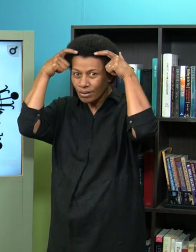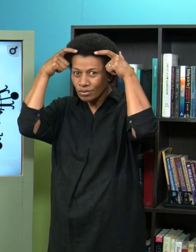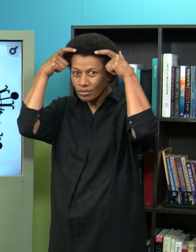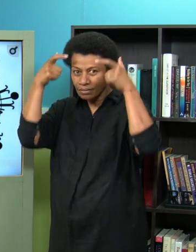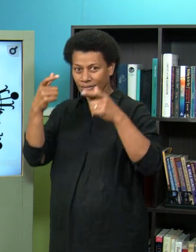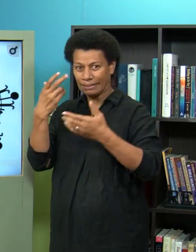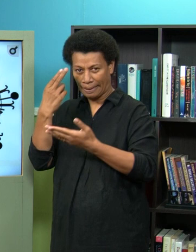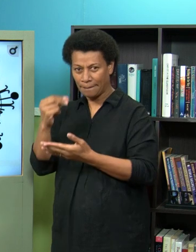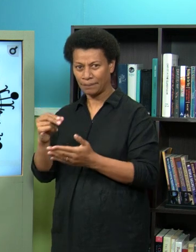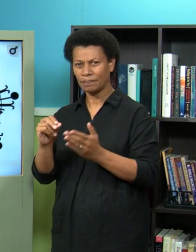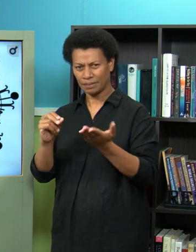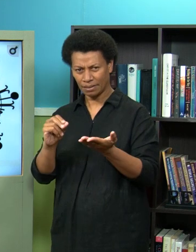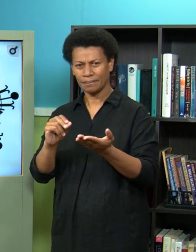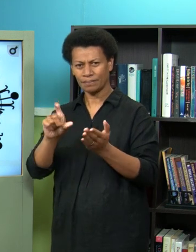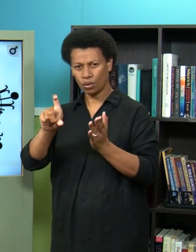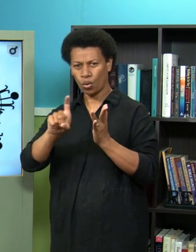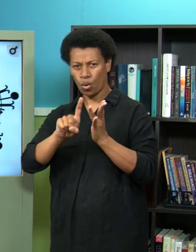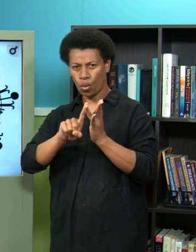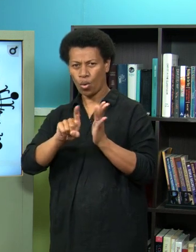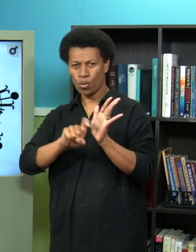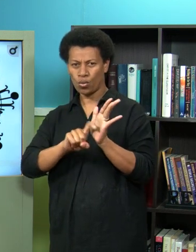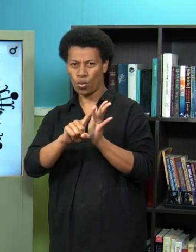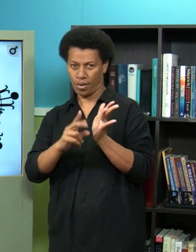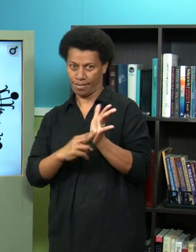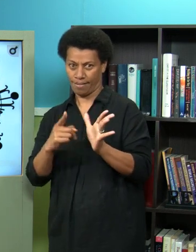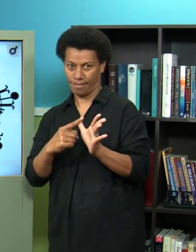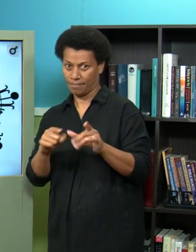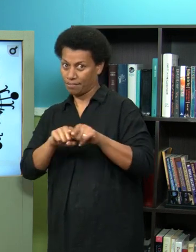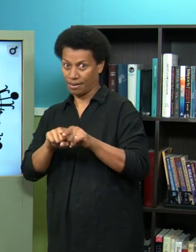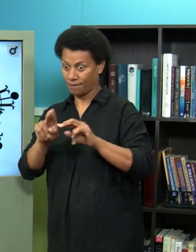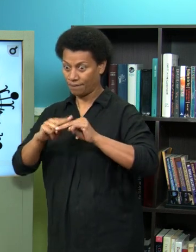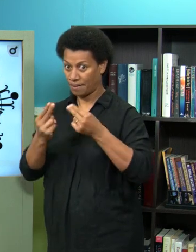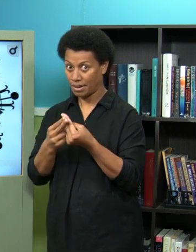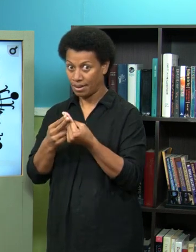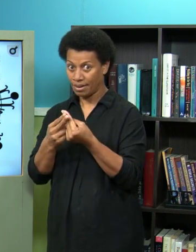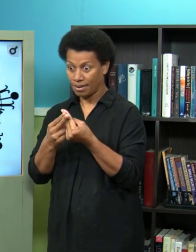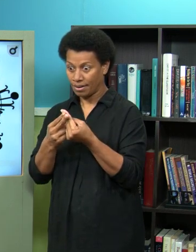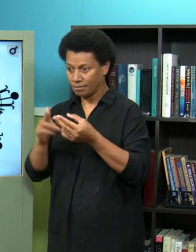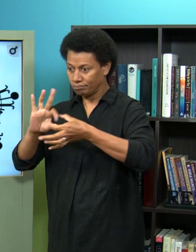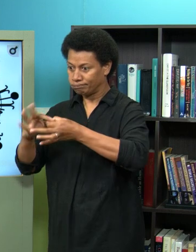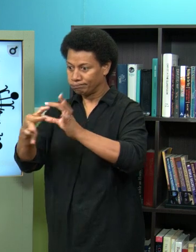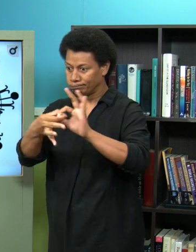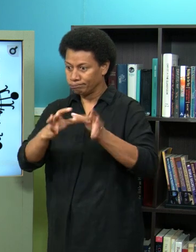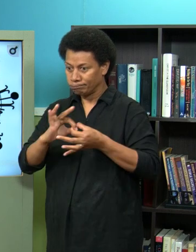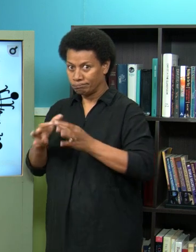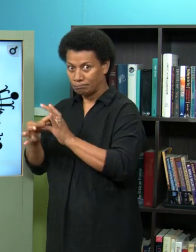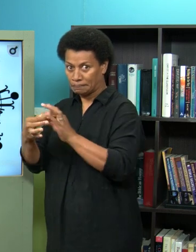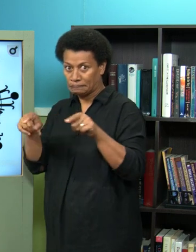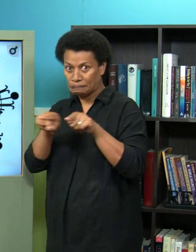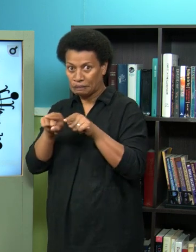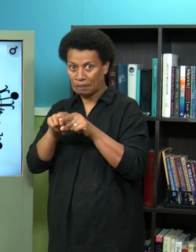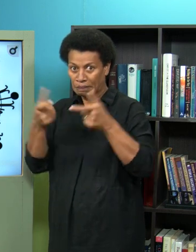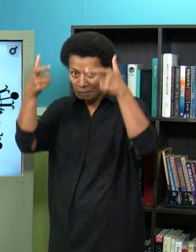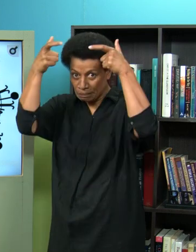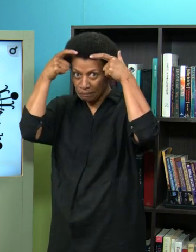corona. So coronaviruses are the family of viruses which look like they've got a crown around them. Now when you look at the